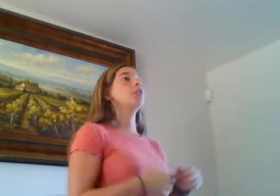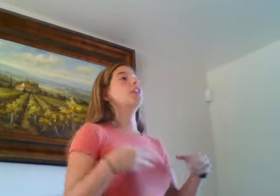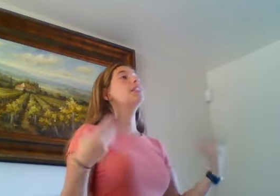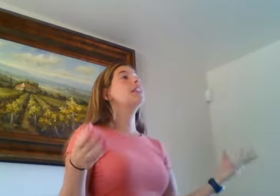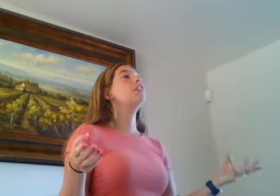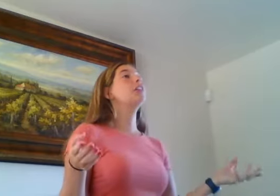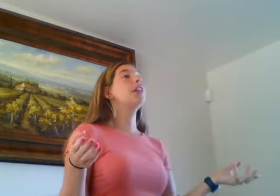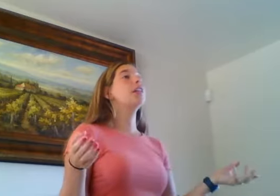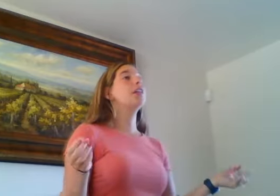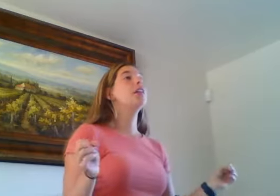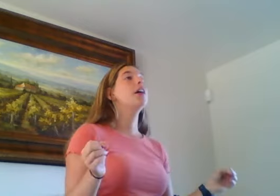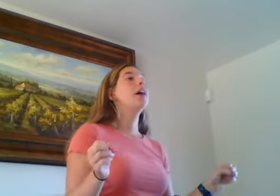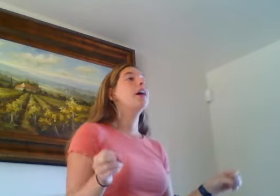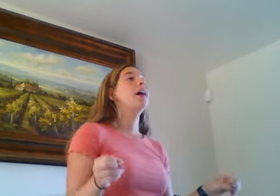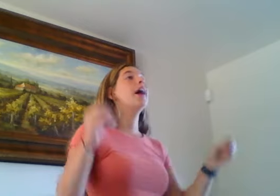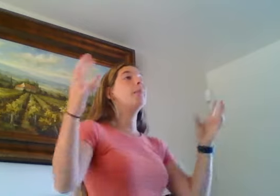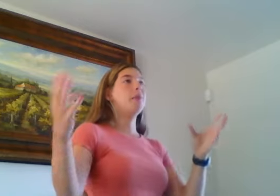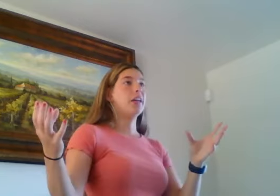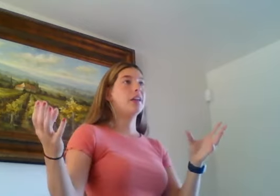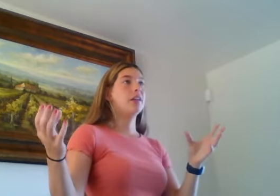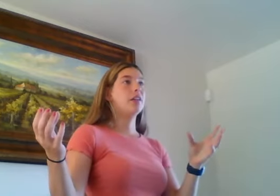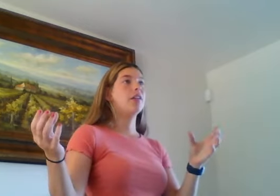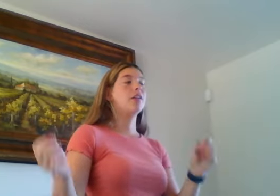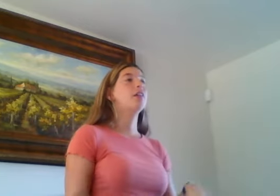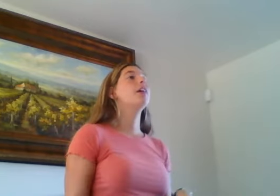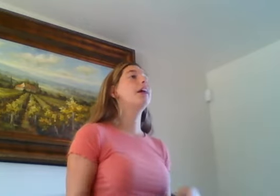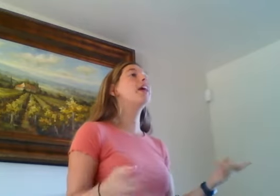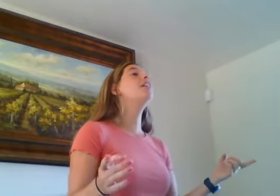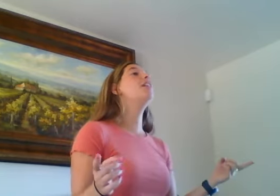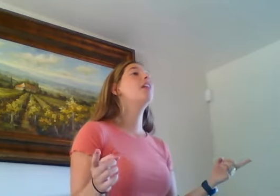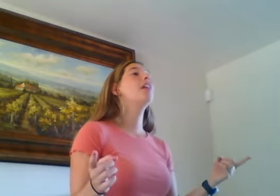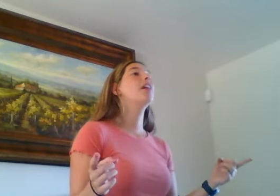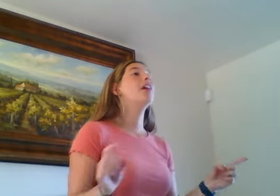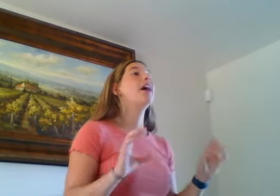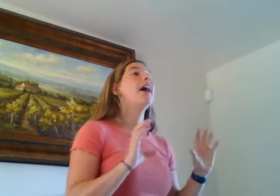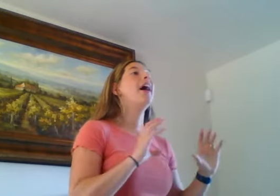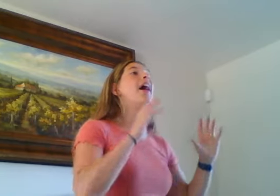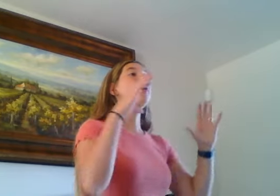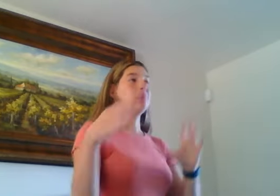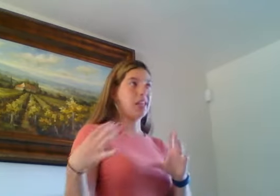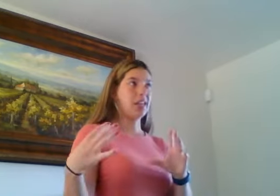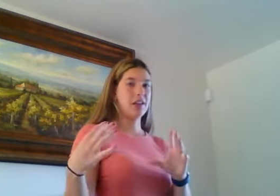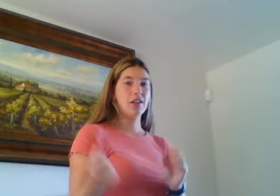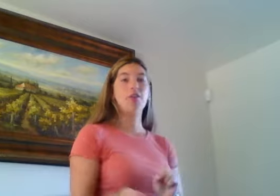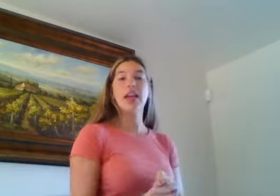we're gonna say it together. Happy. Again. Happy. Great.